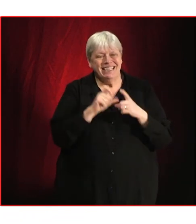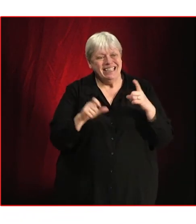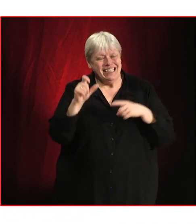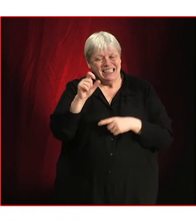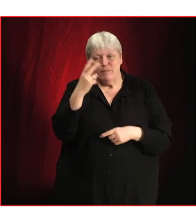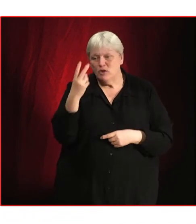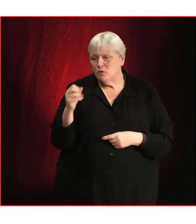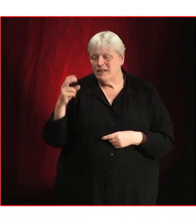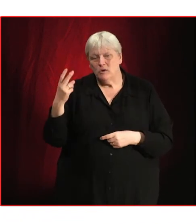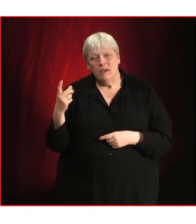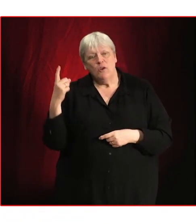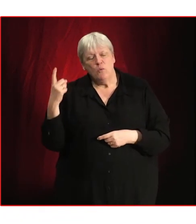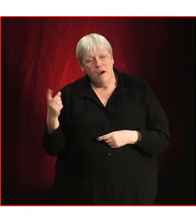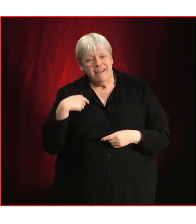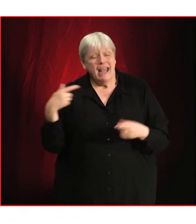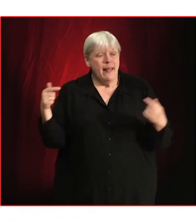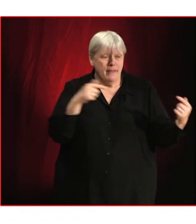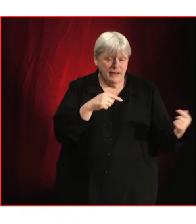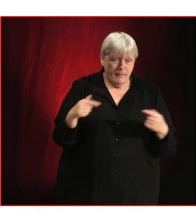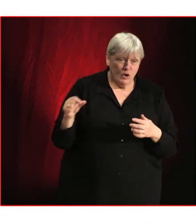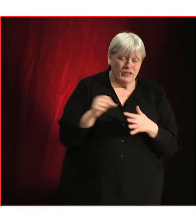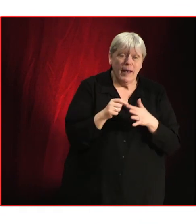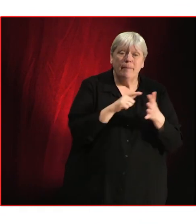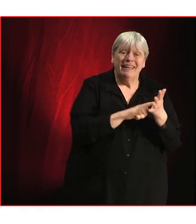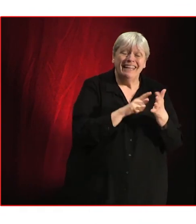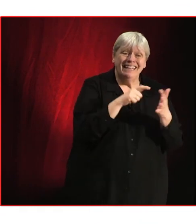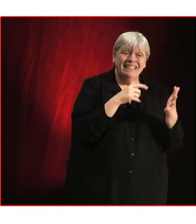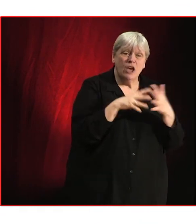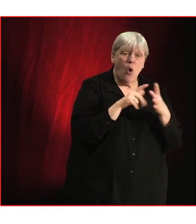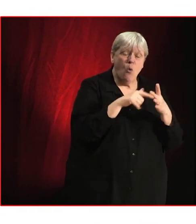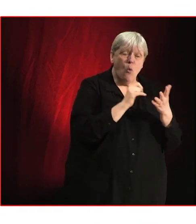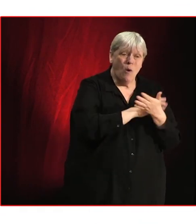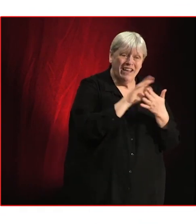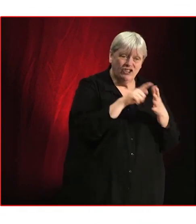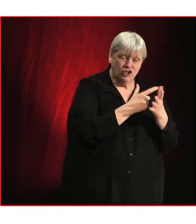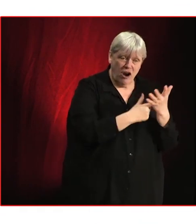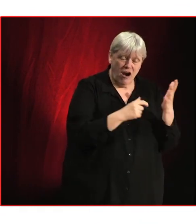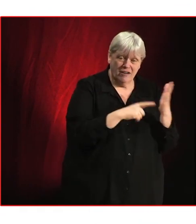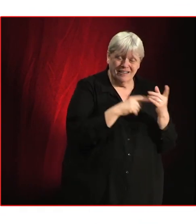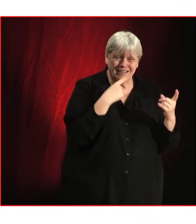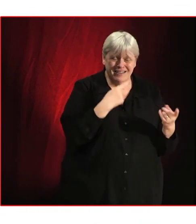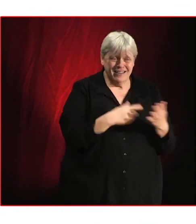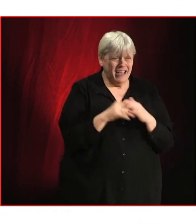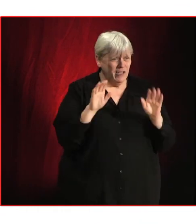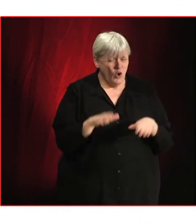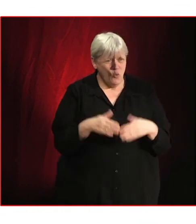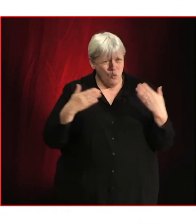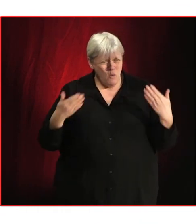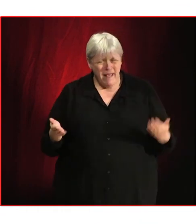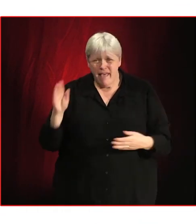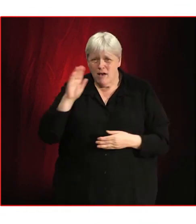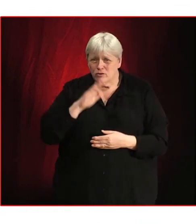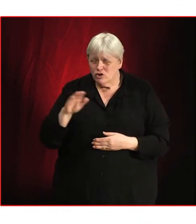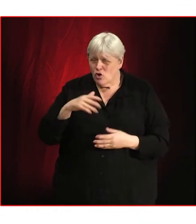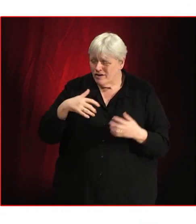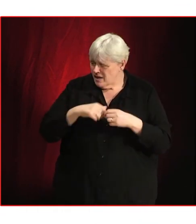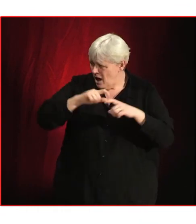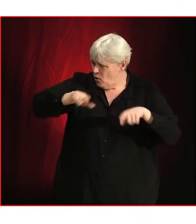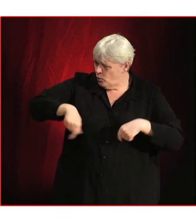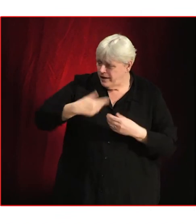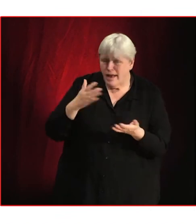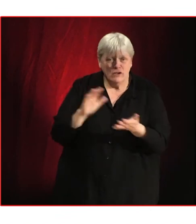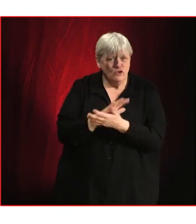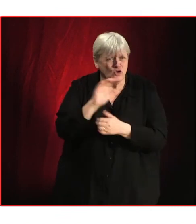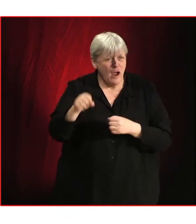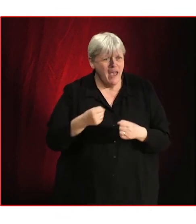debate, SNP MP Pete Wisher explained, where would we be without the songs and songwriters? How would we enjoy our day-to-day